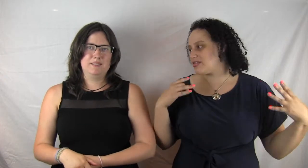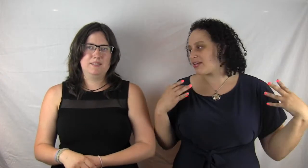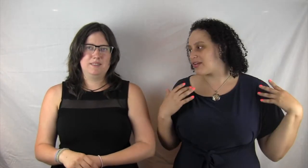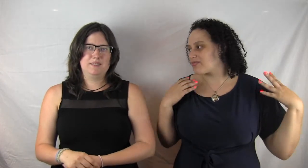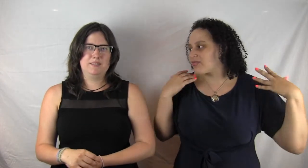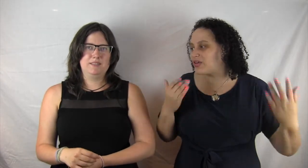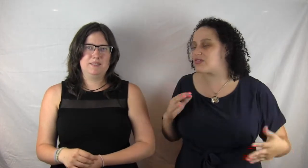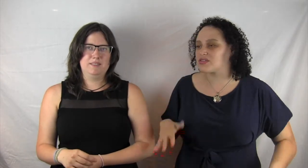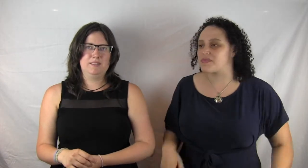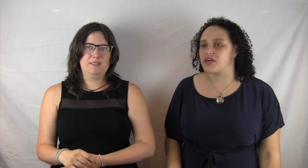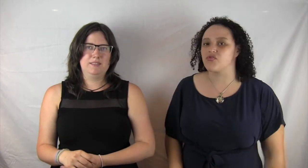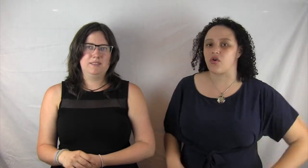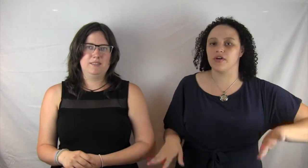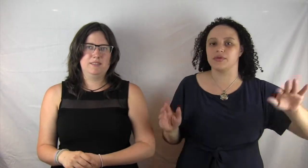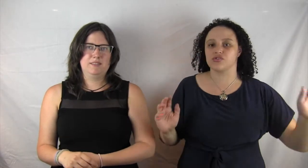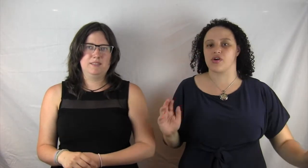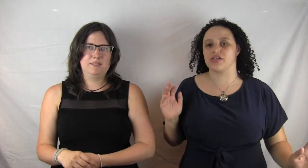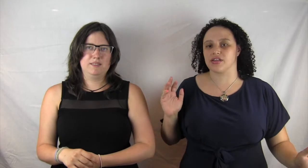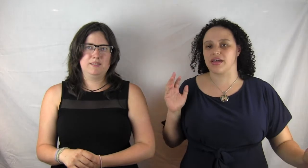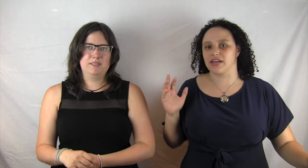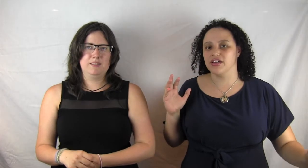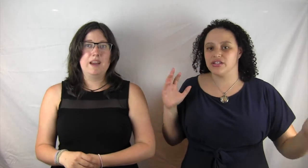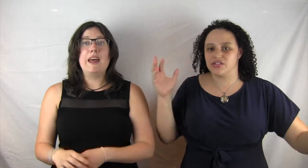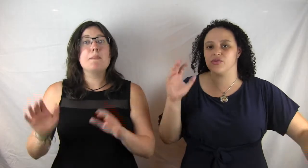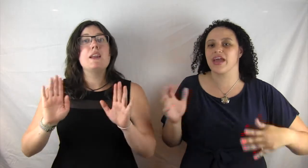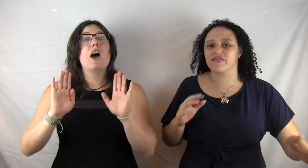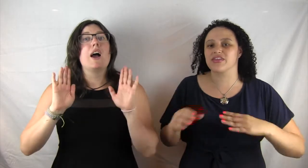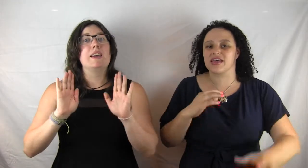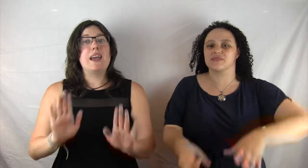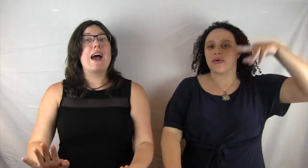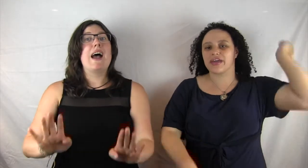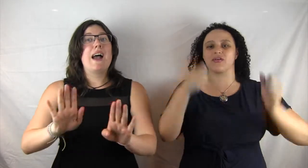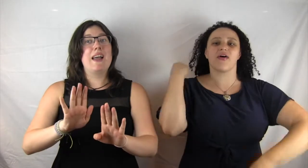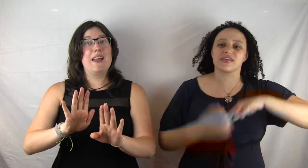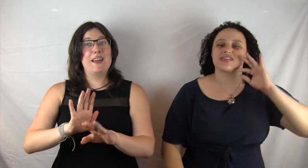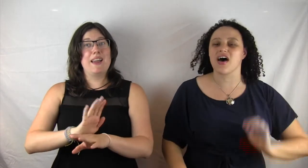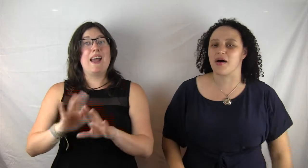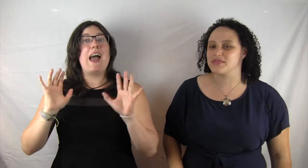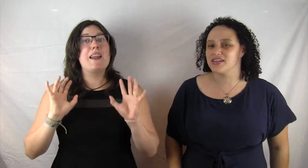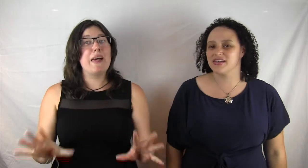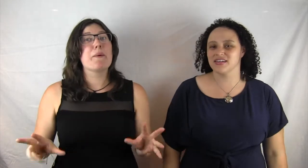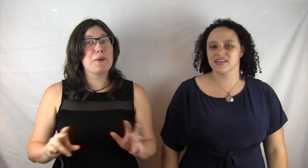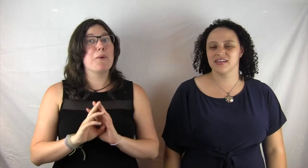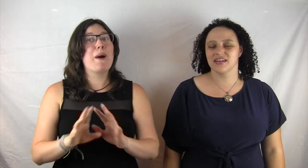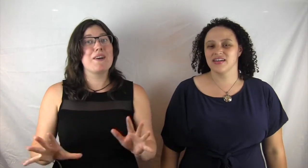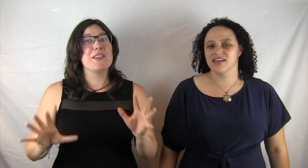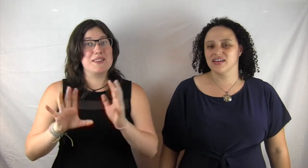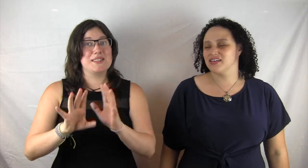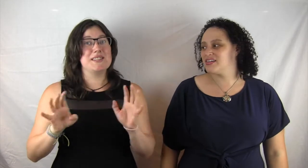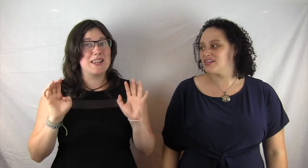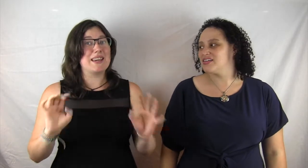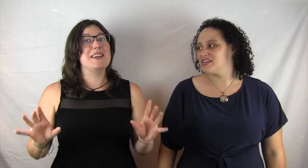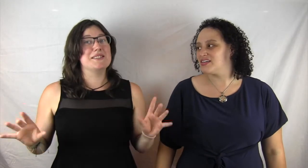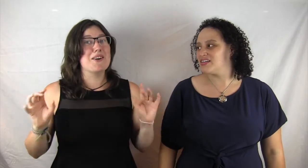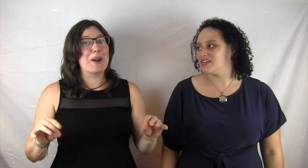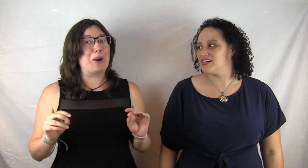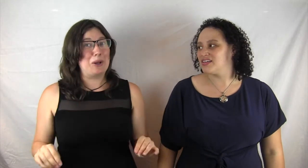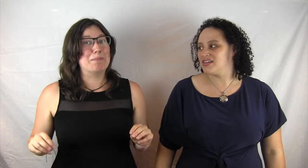to like, feel something for him, he's trying to like, he's doing everything. He's pulling out all the stops. And like, we're aware that this is like, he is not a good